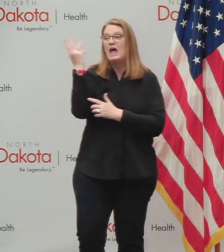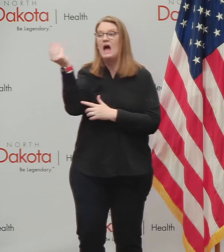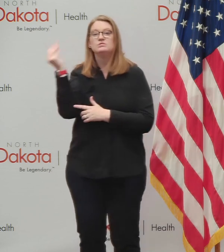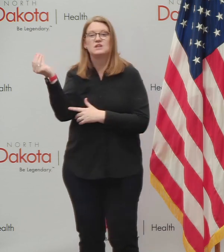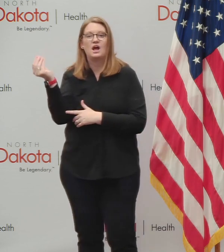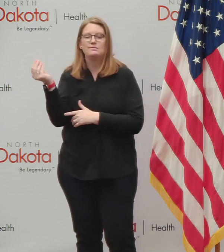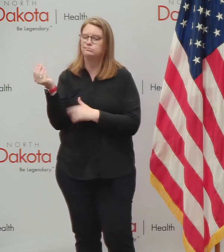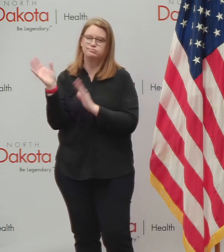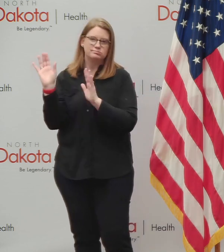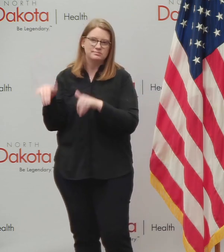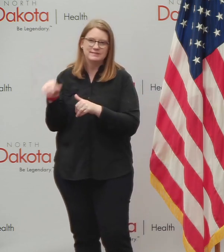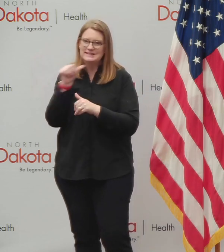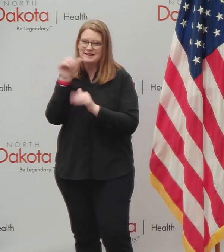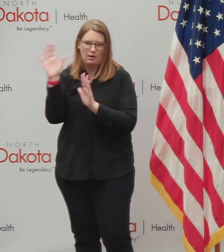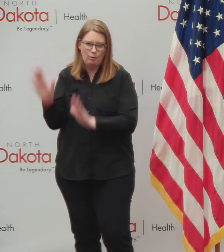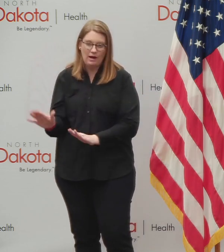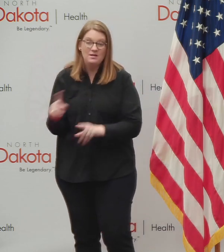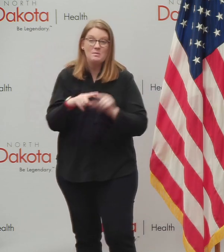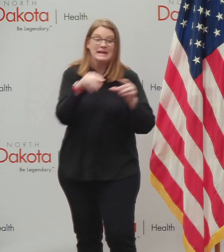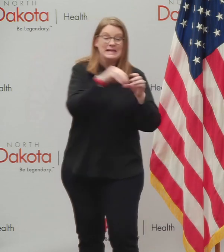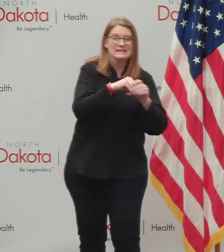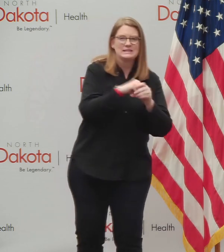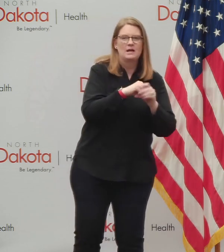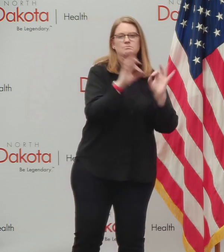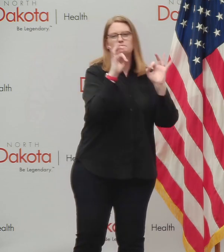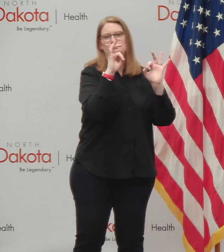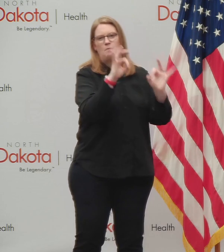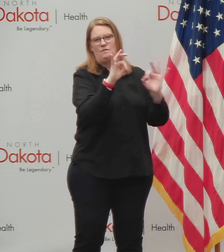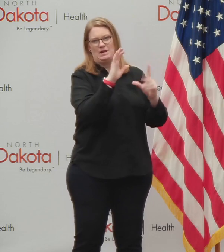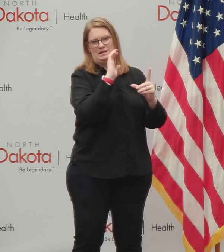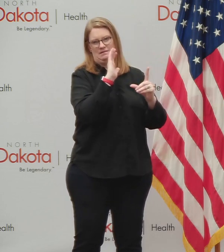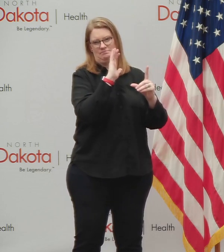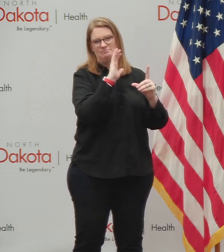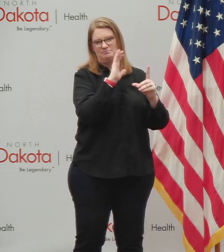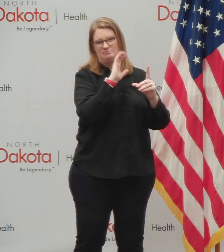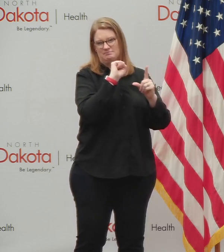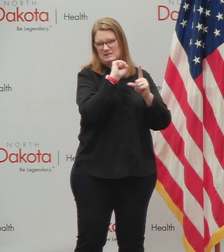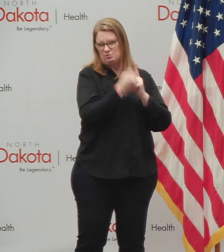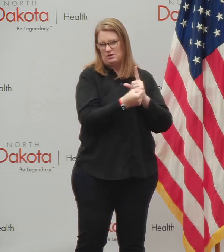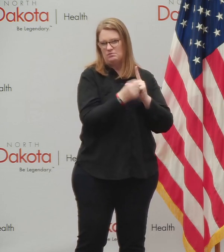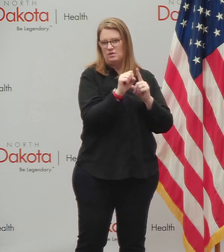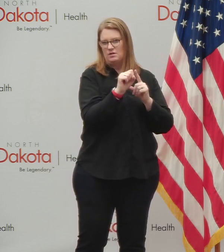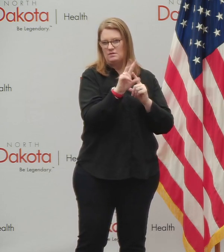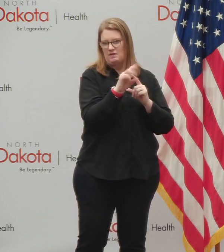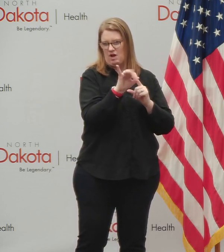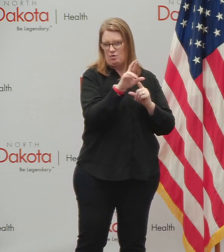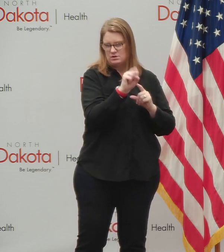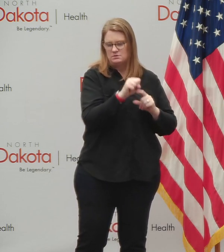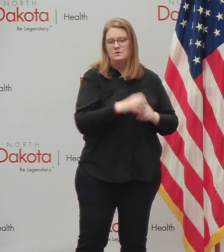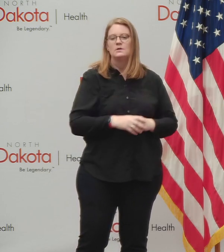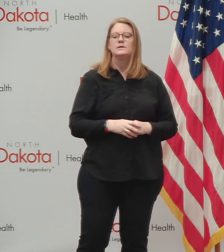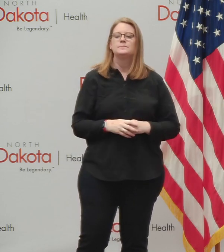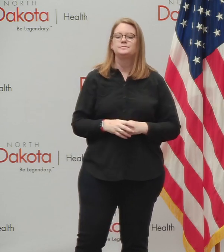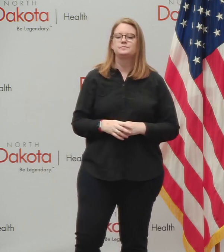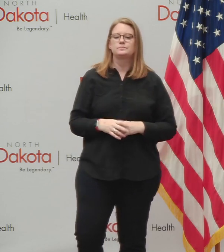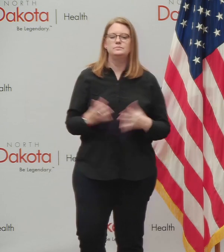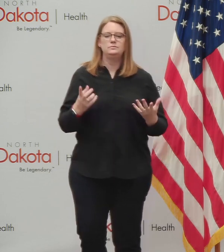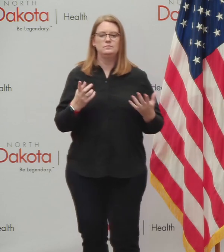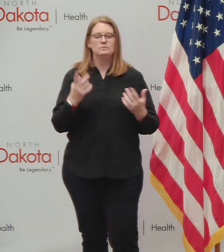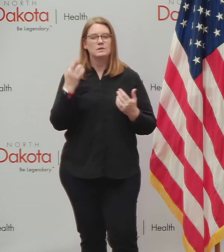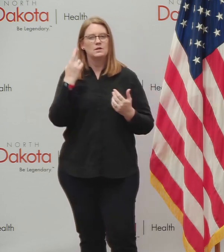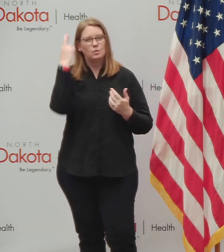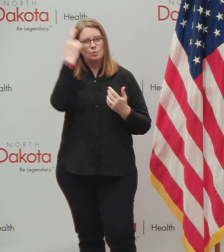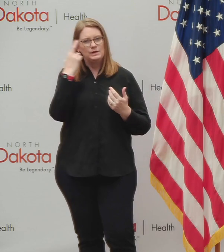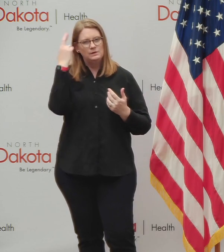indoor low humidity. We also have talked a lot about why we need to do more